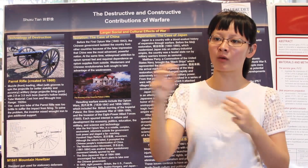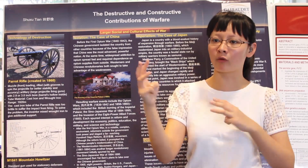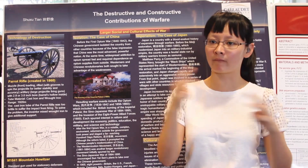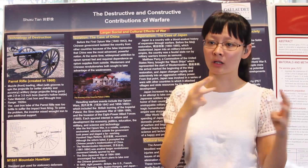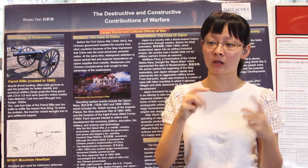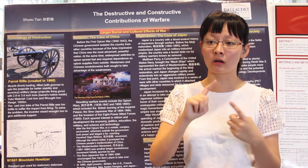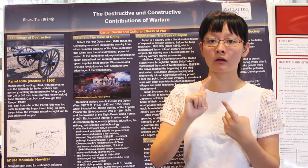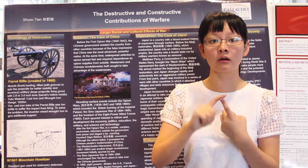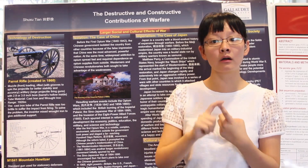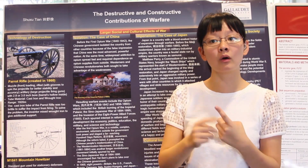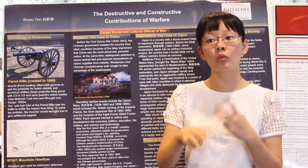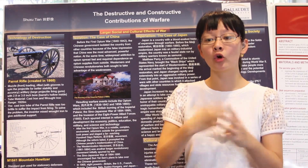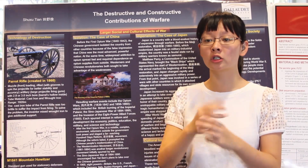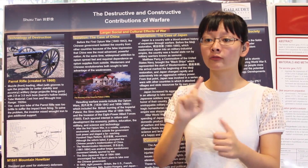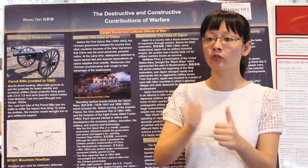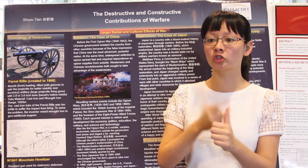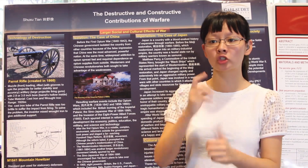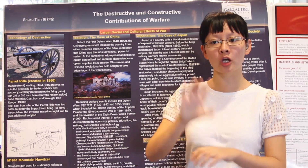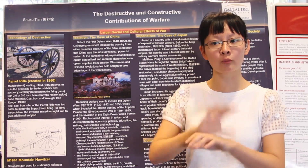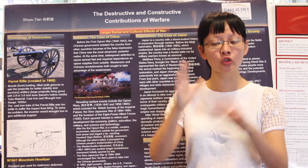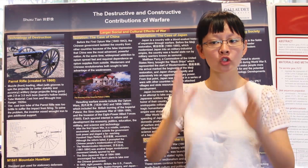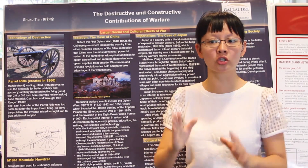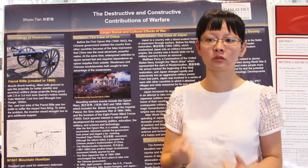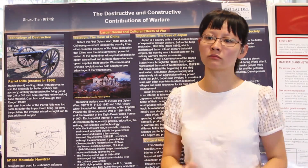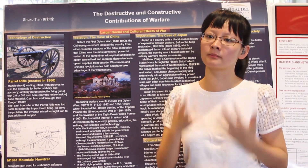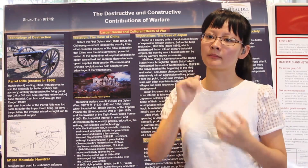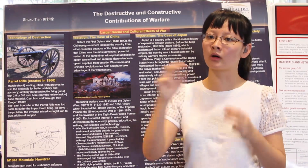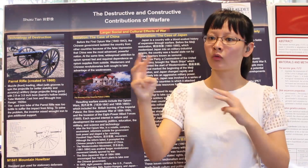The emergence of the world's first computer was inspired by warfare.